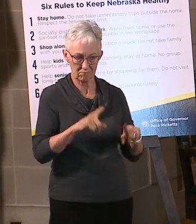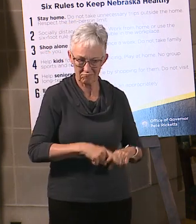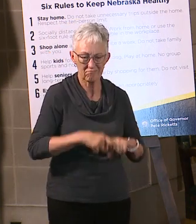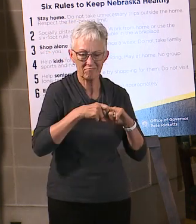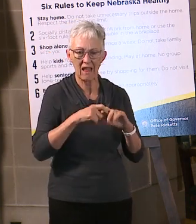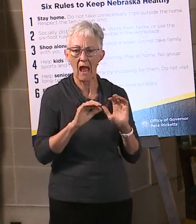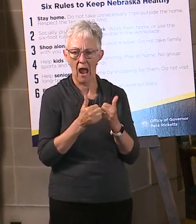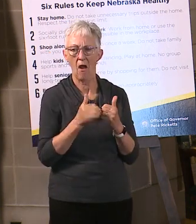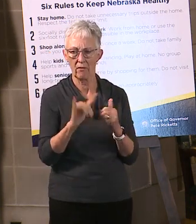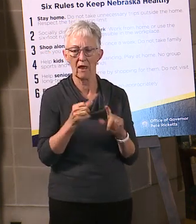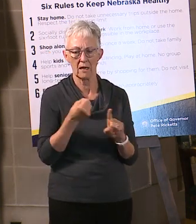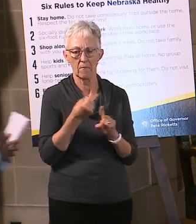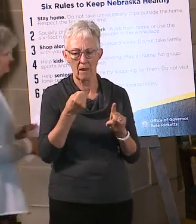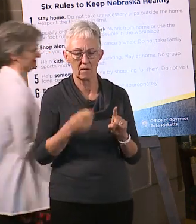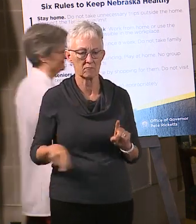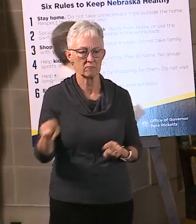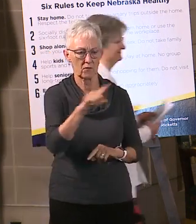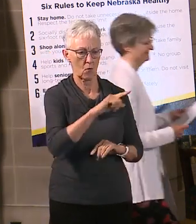about that.